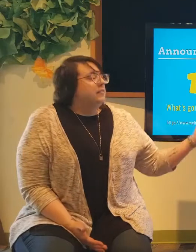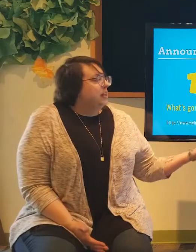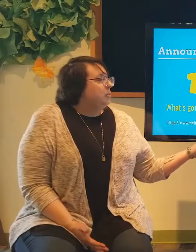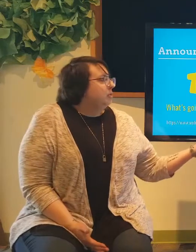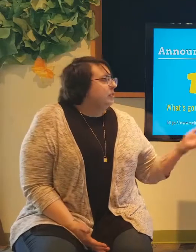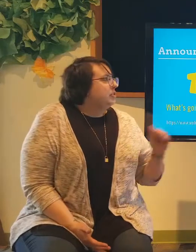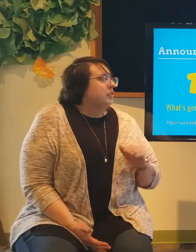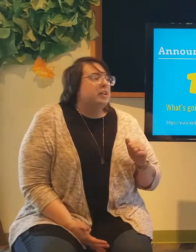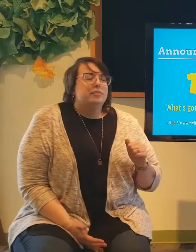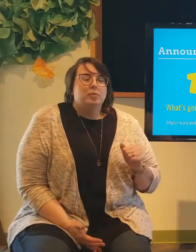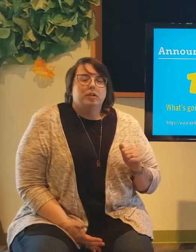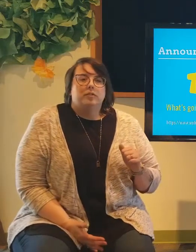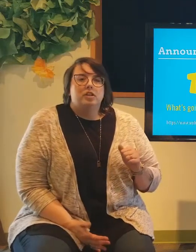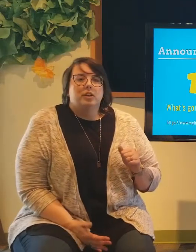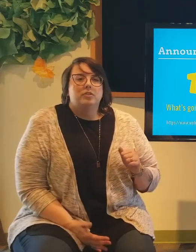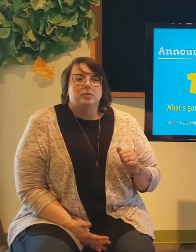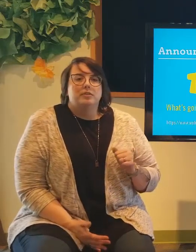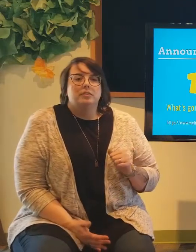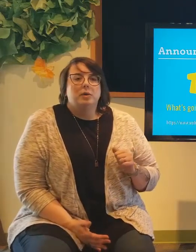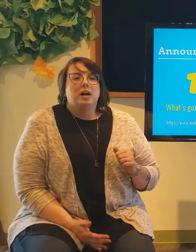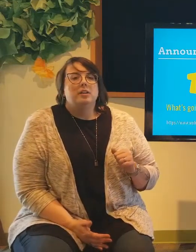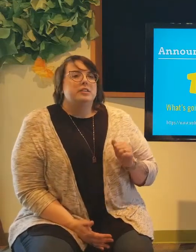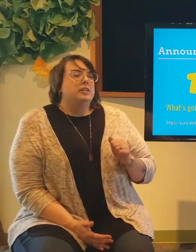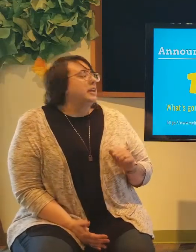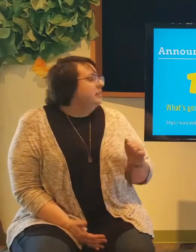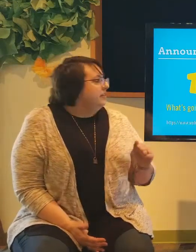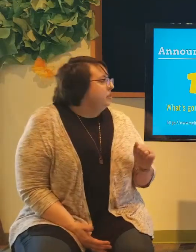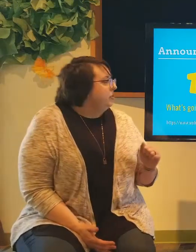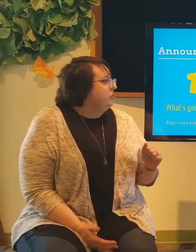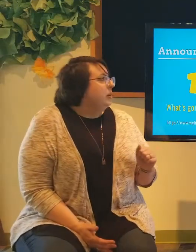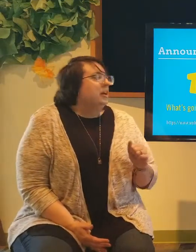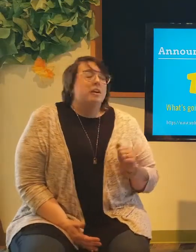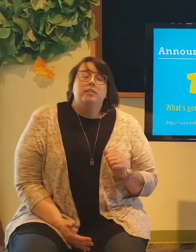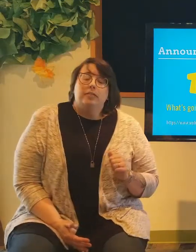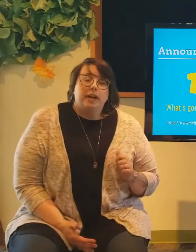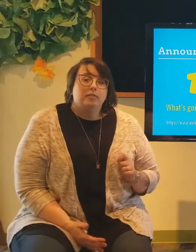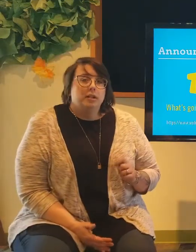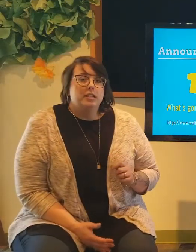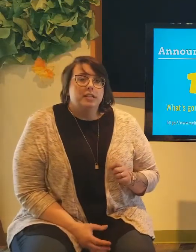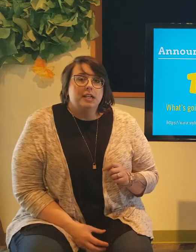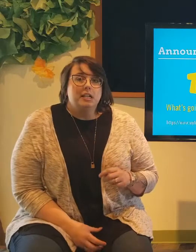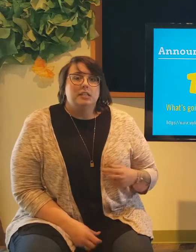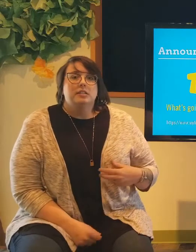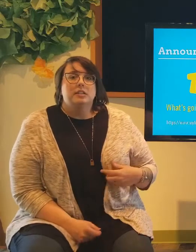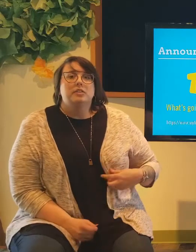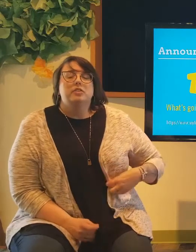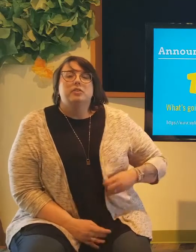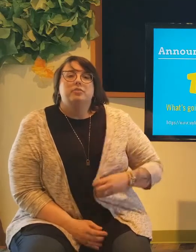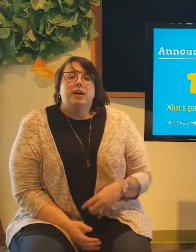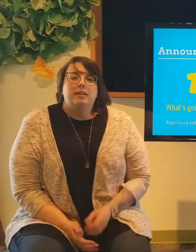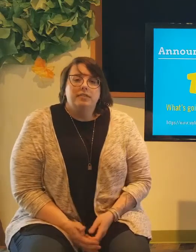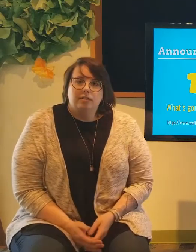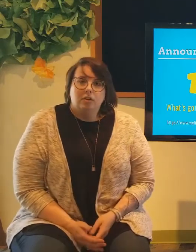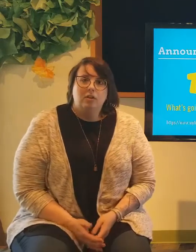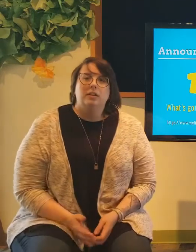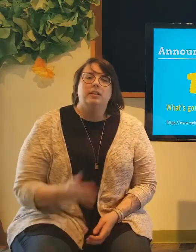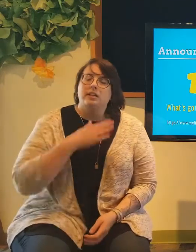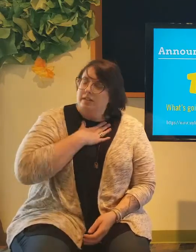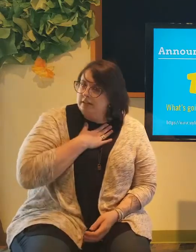available on the screen if you want to reach out to us as well. It's 972-516-6250. And that is the